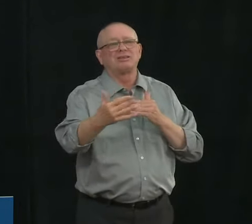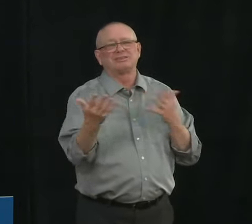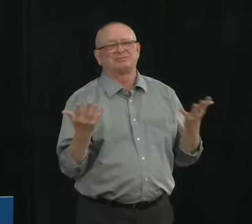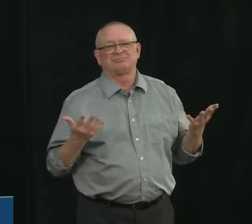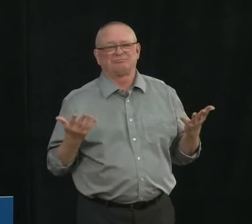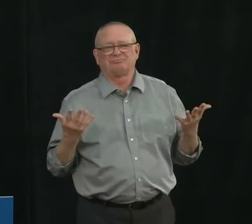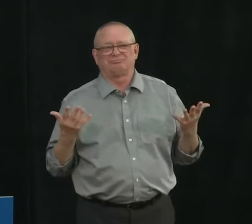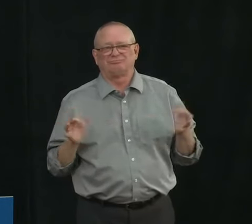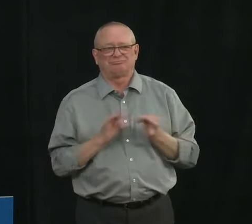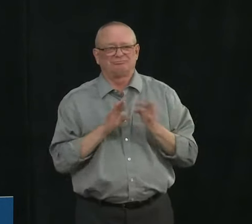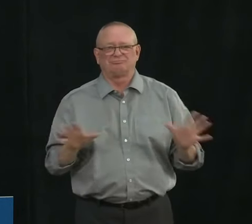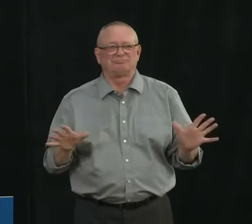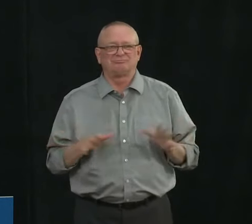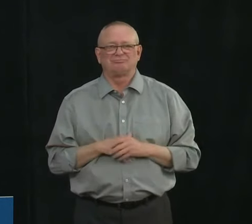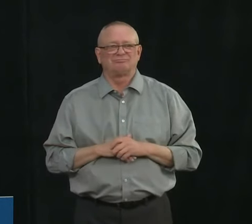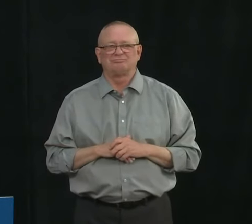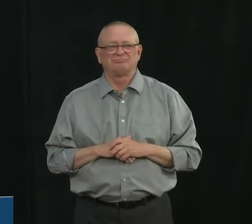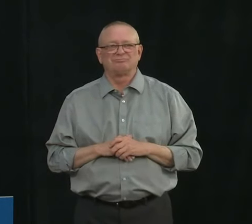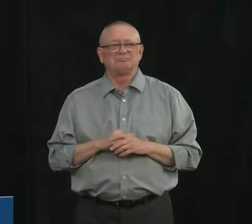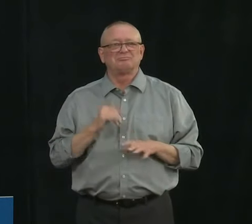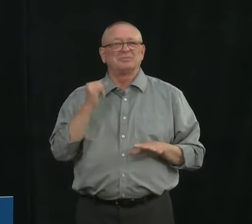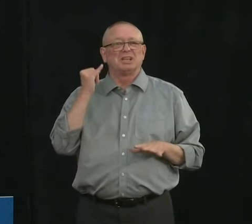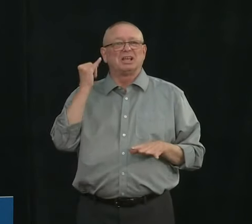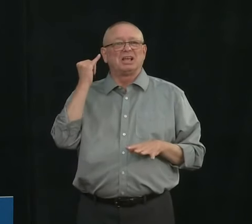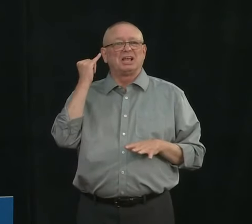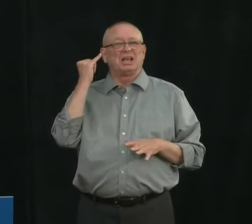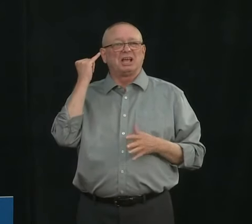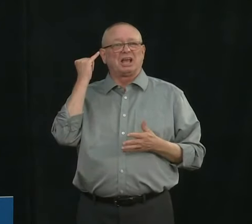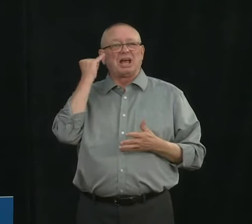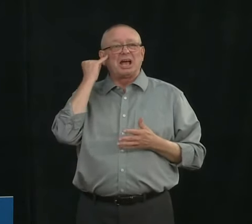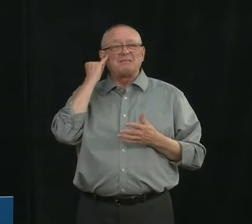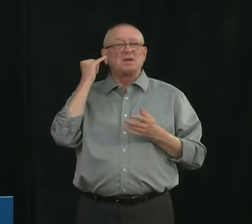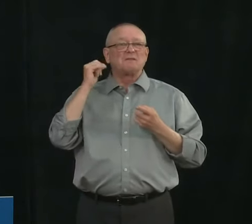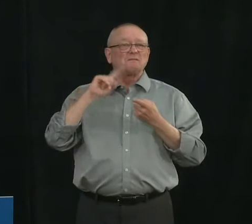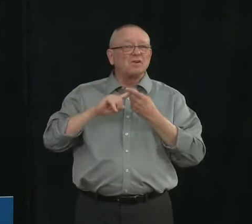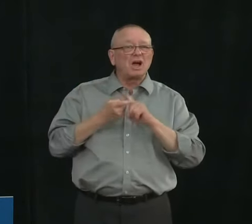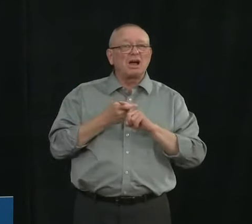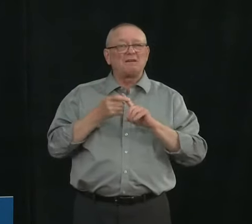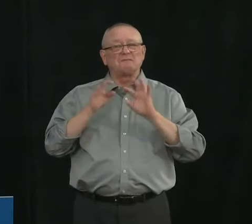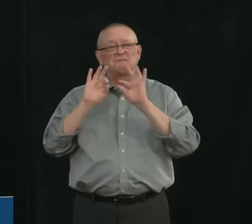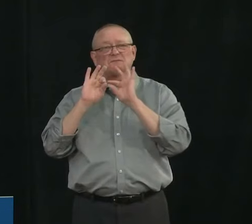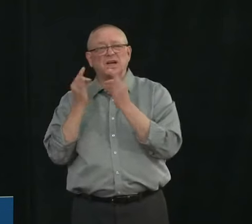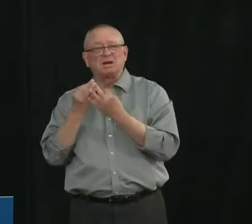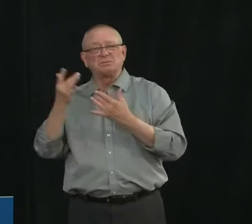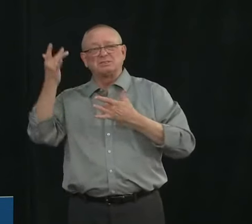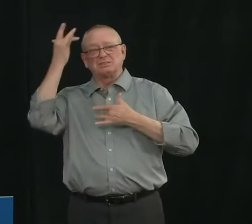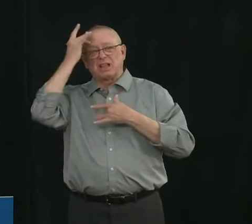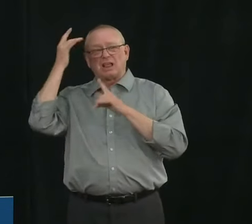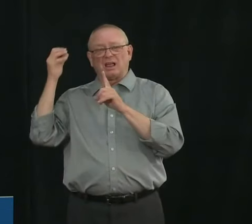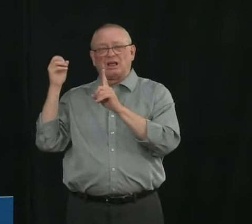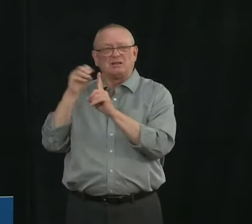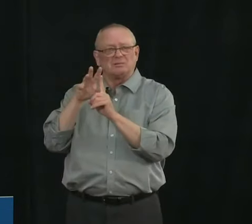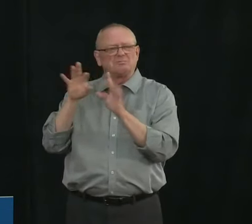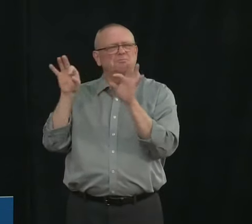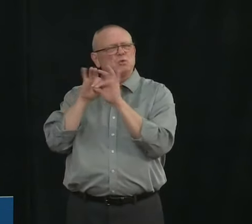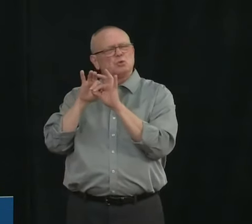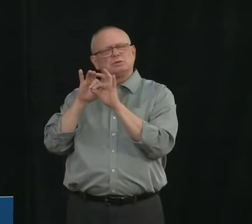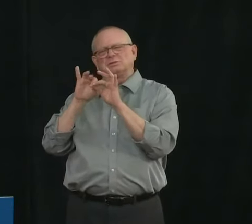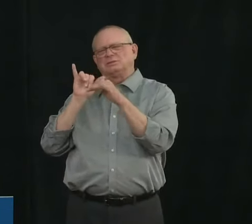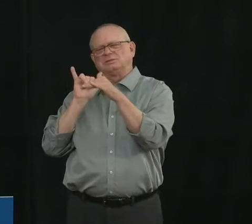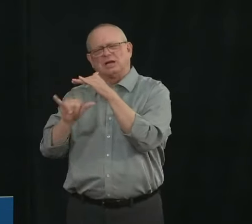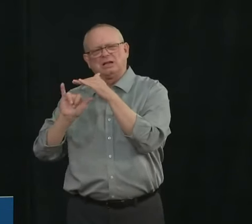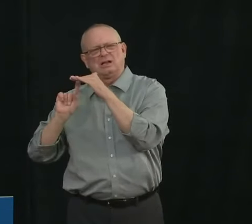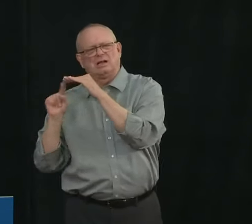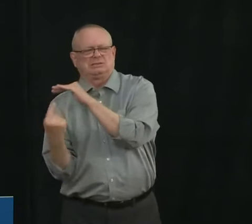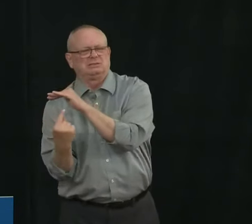be in isolation for 14 days and a negative test results on day one or two or three does not change the the need